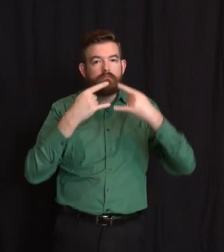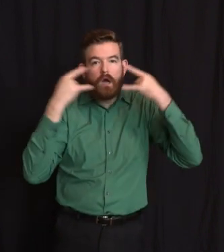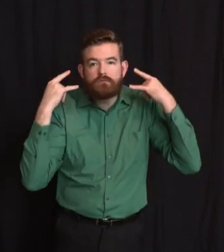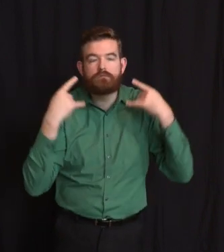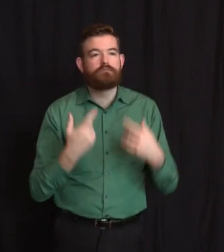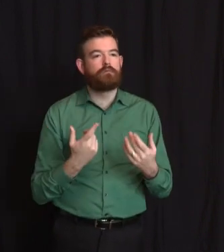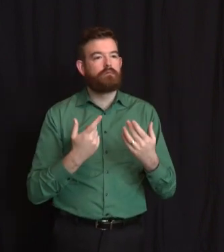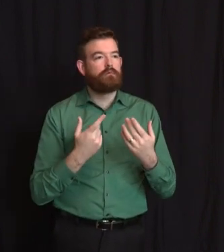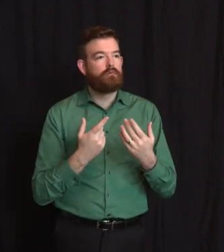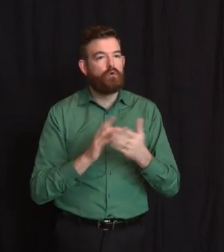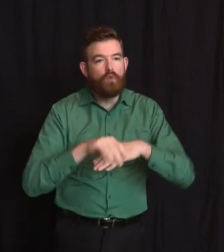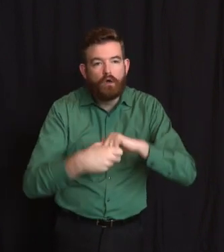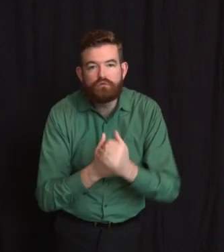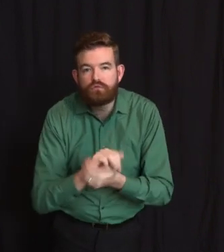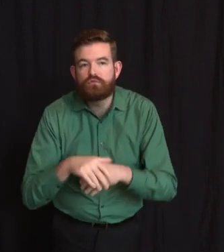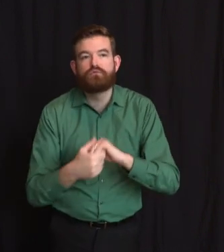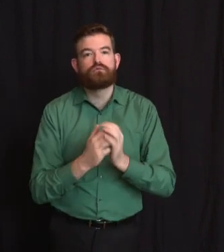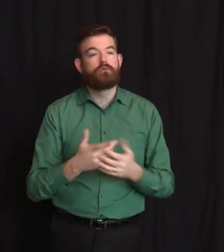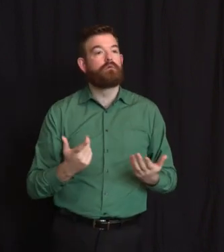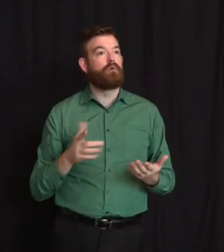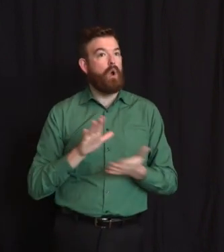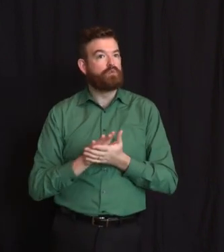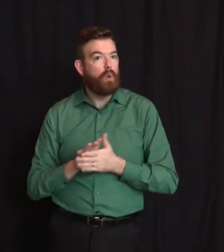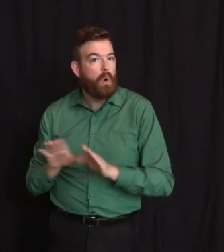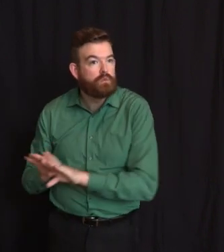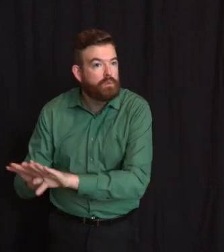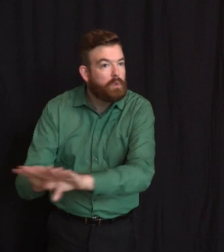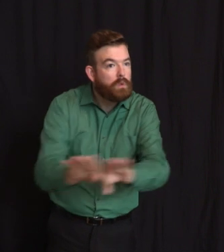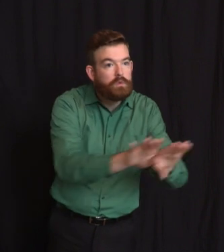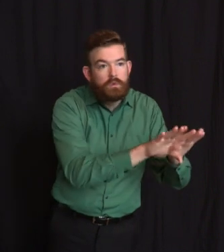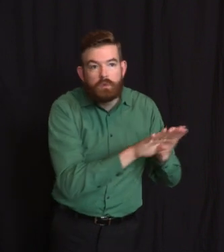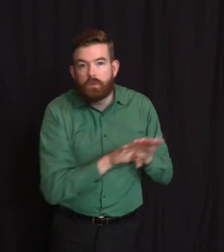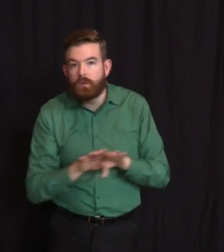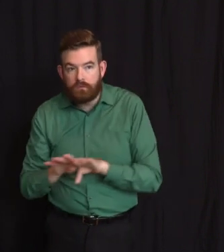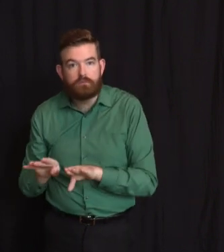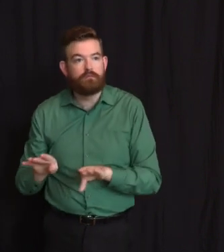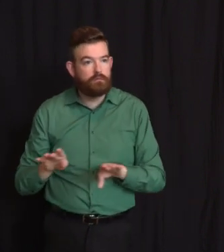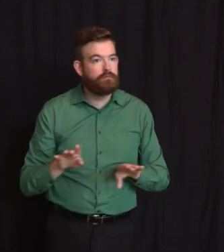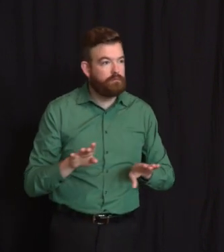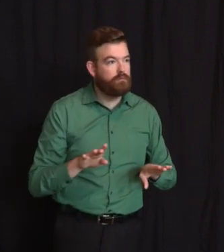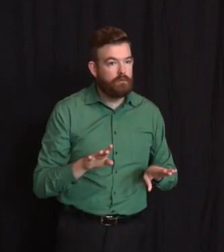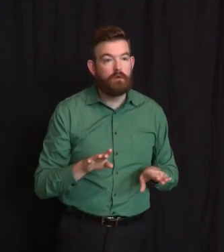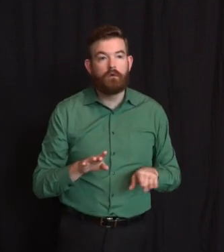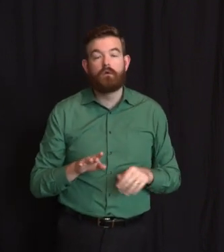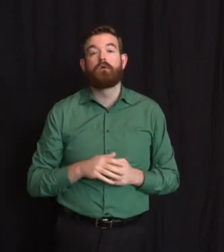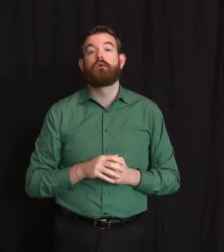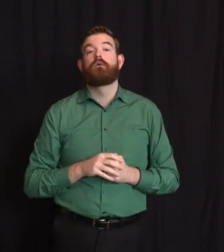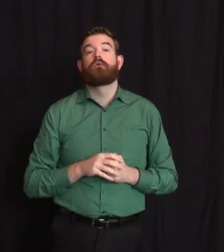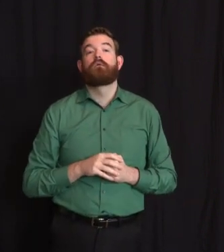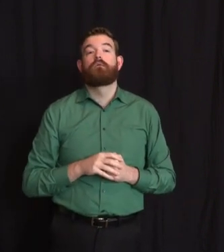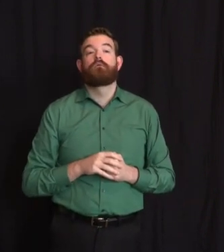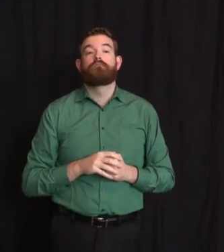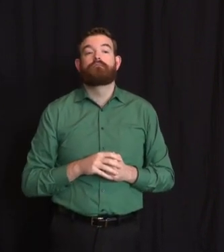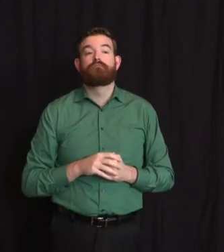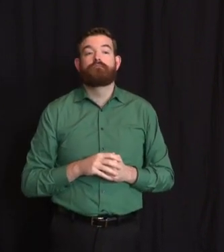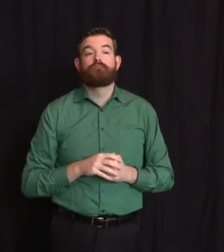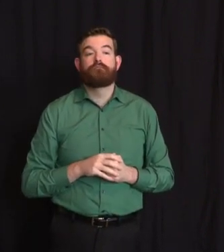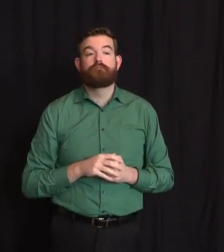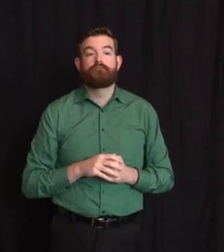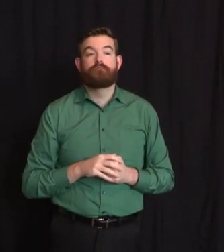schools, and require us to all wear face coverings. And again, we all do that. We only take them off when we're speaking with you. Among all the